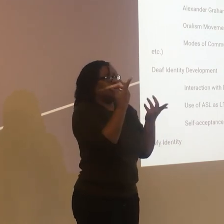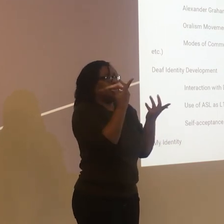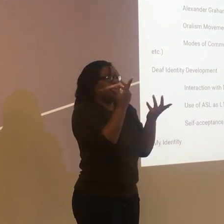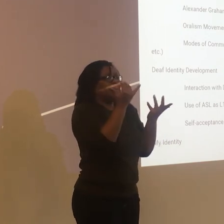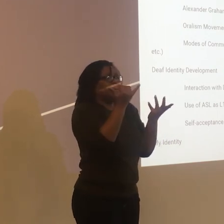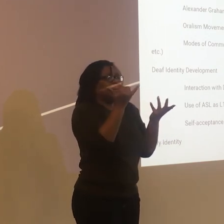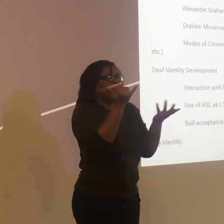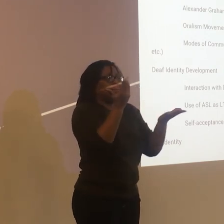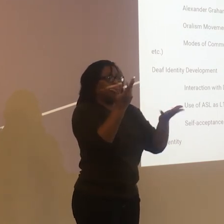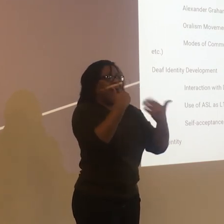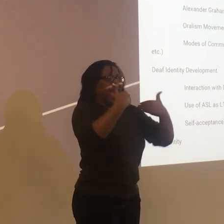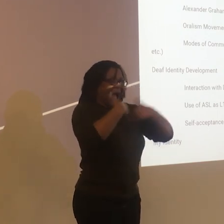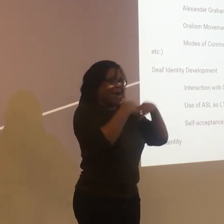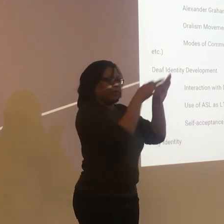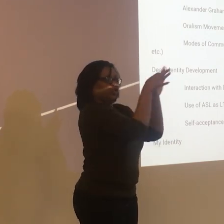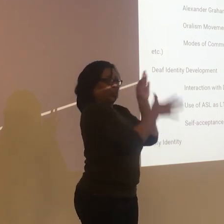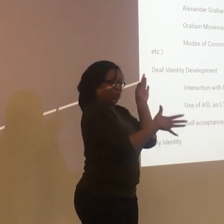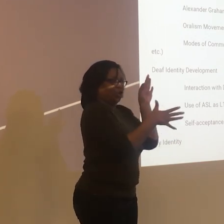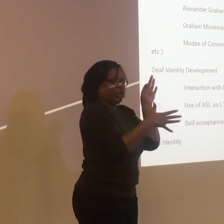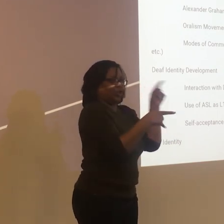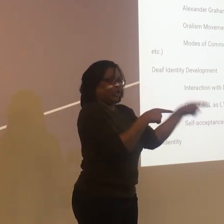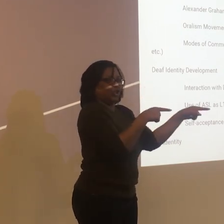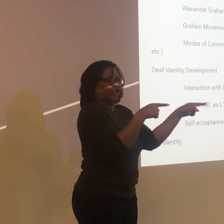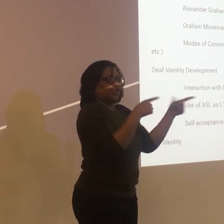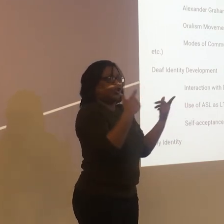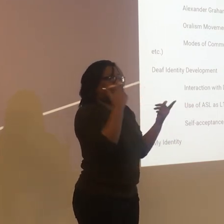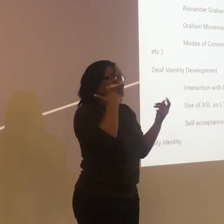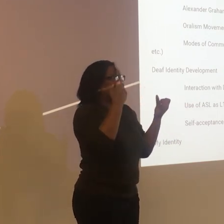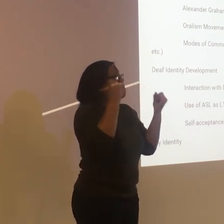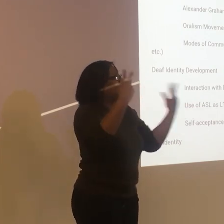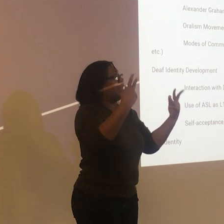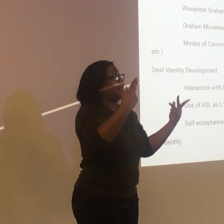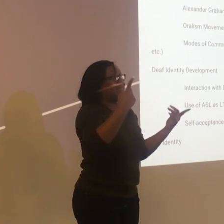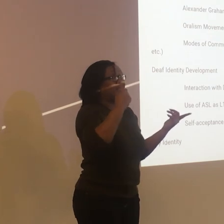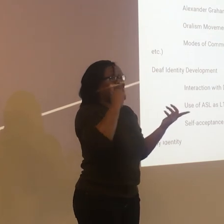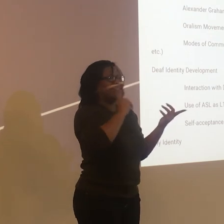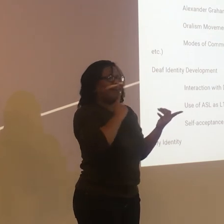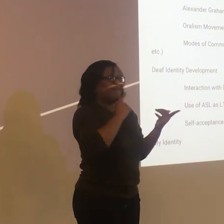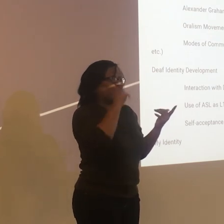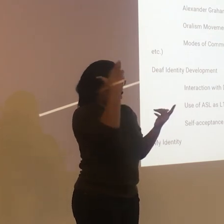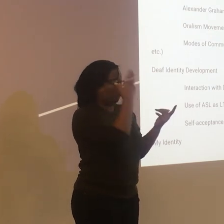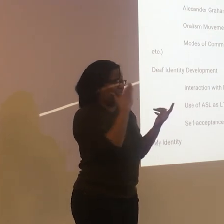And then you can also, you know, let them know that there's going to be interpreters there.